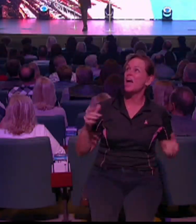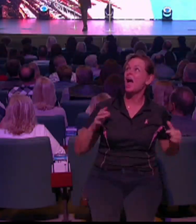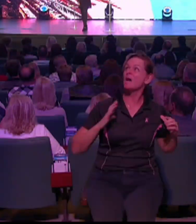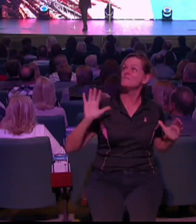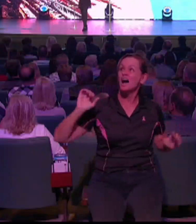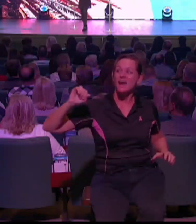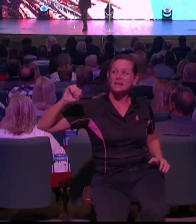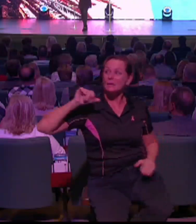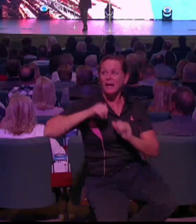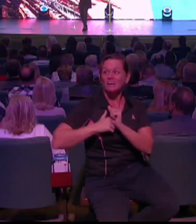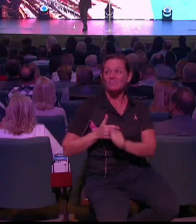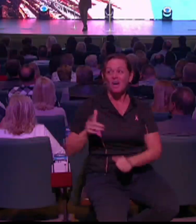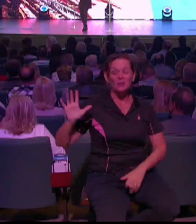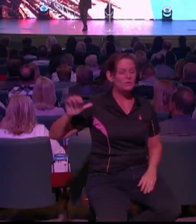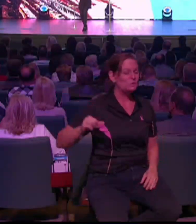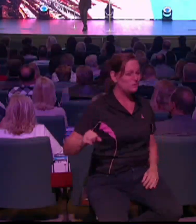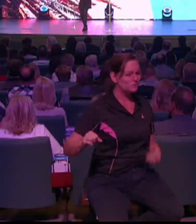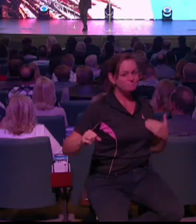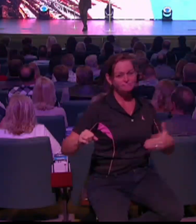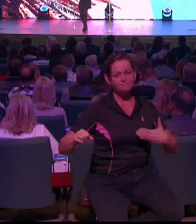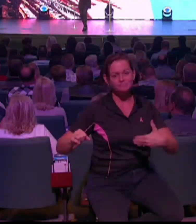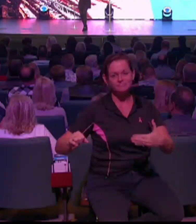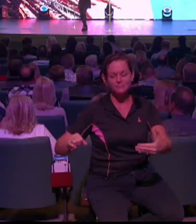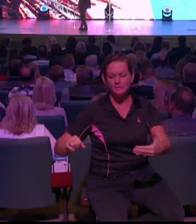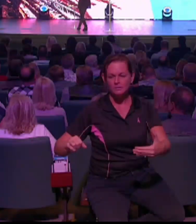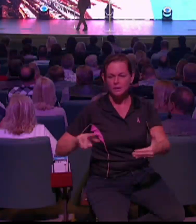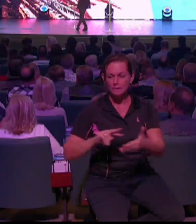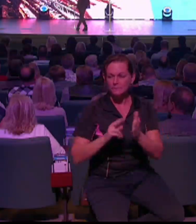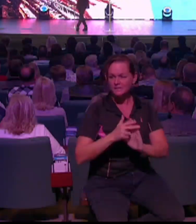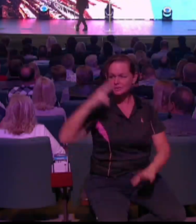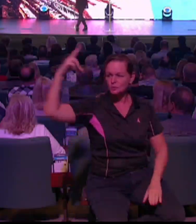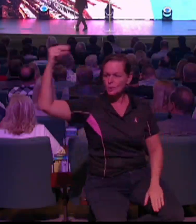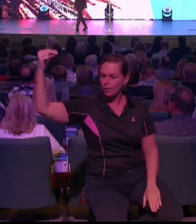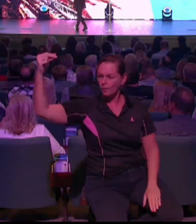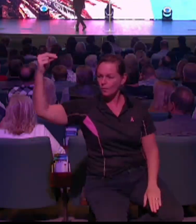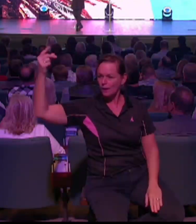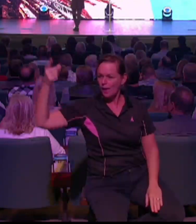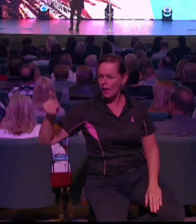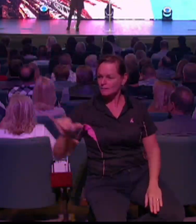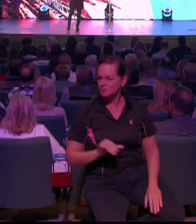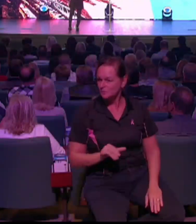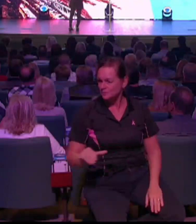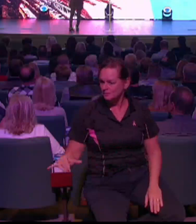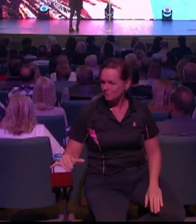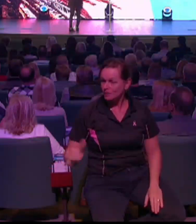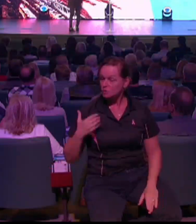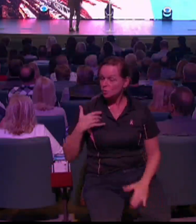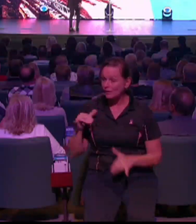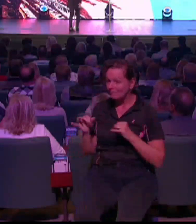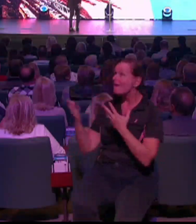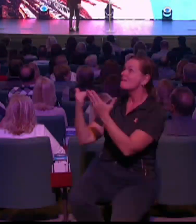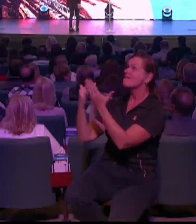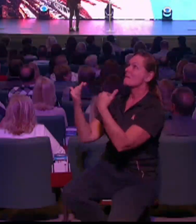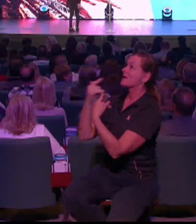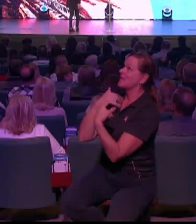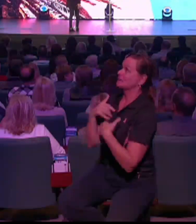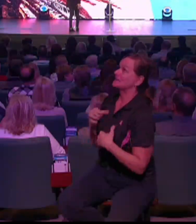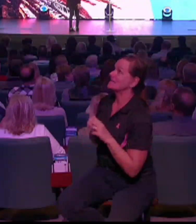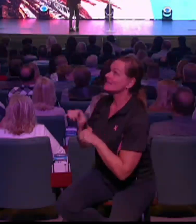You don't have to come through me. You don't have to go through anything. You have complete access to